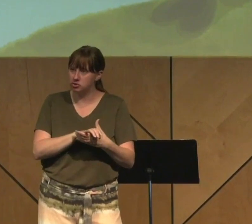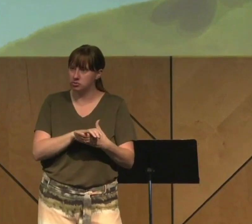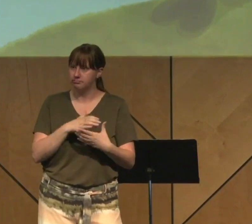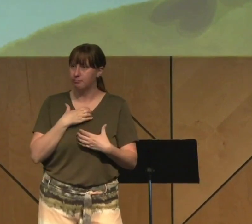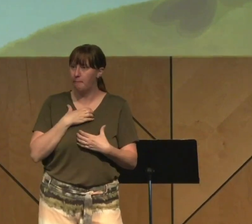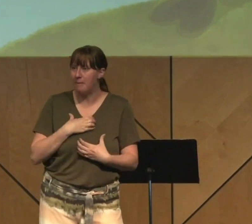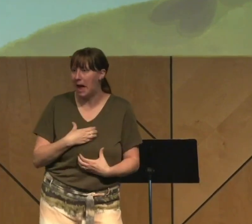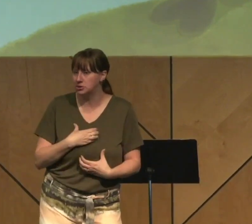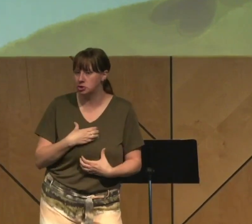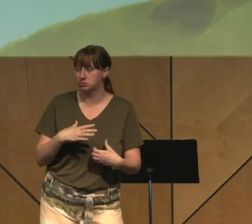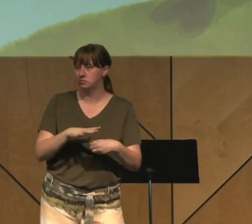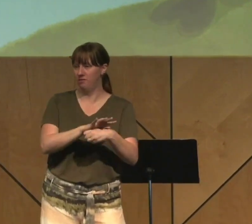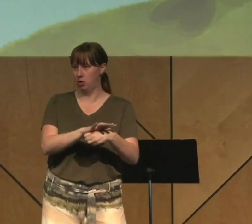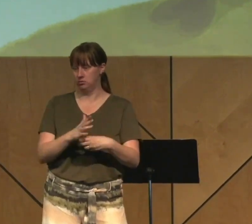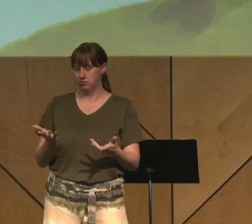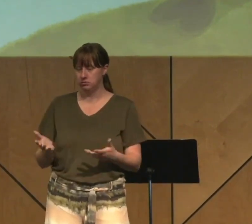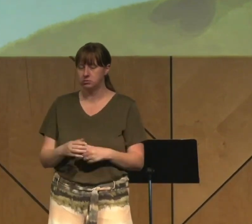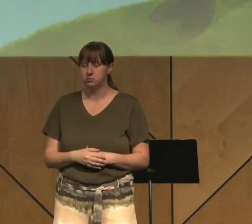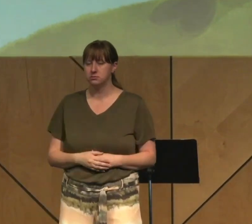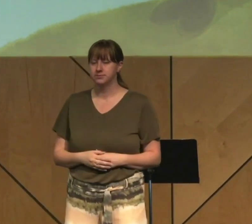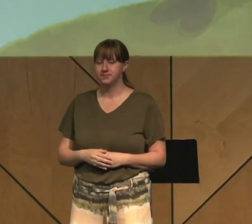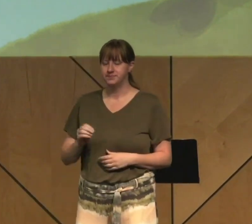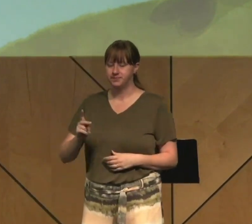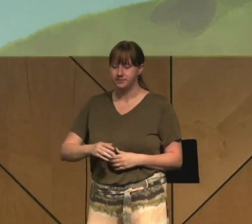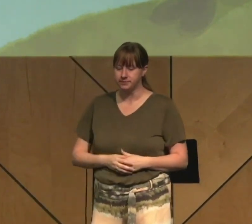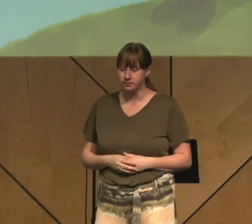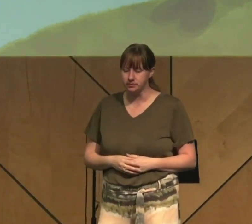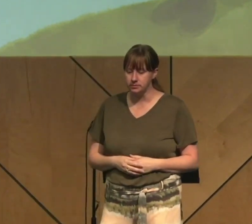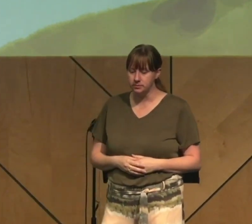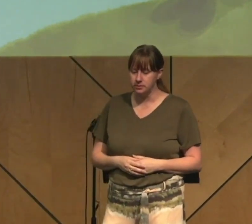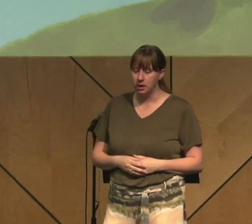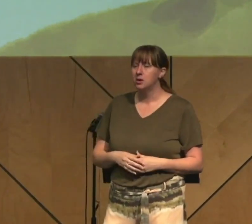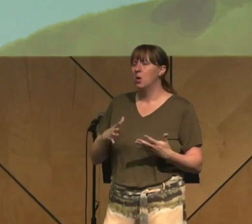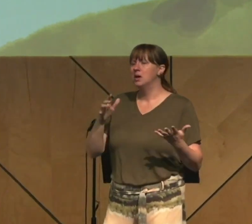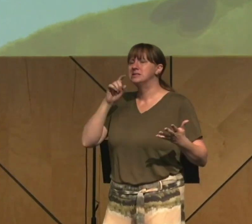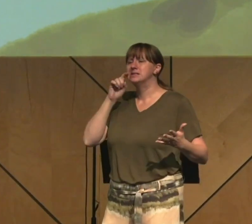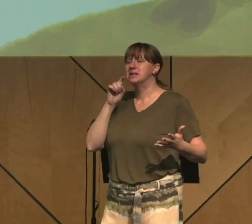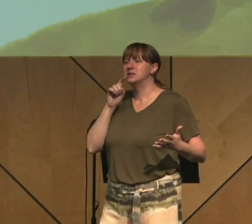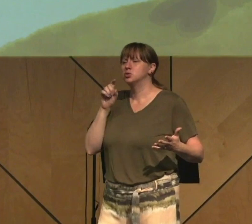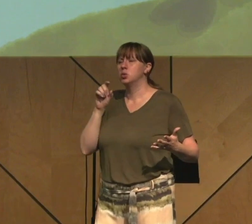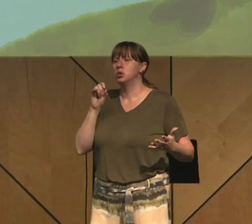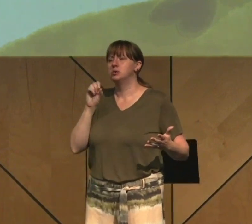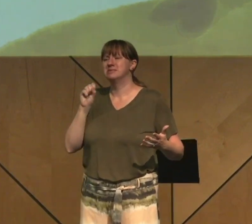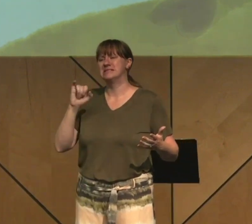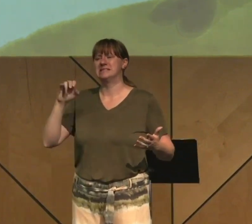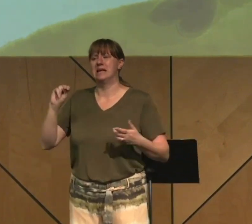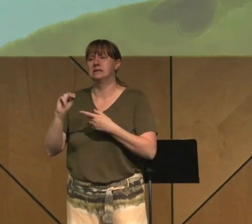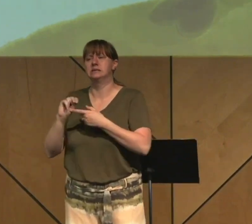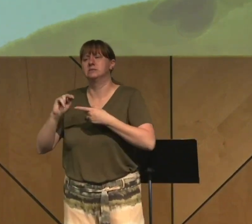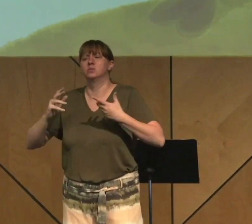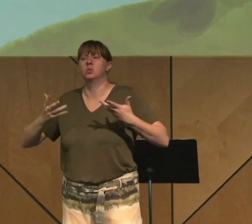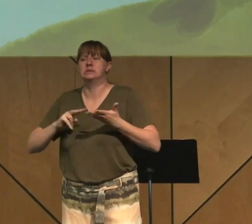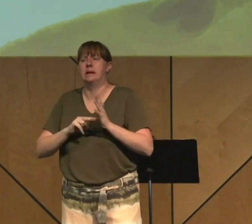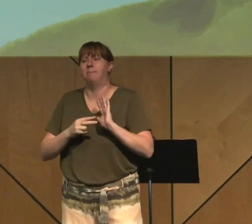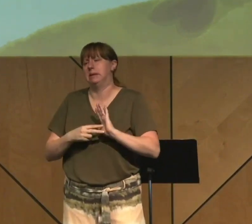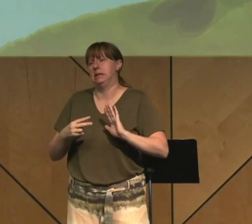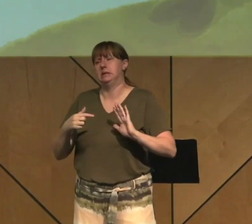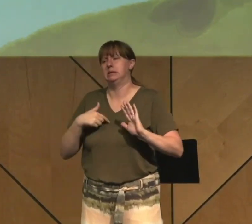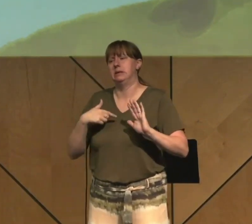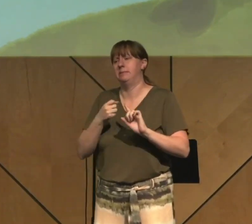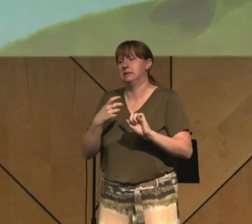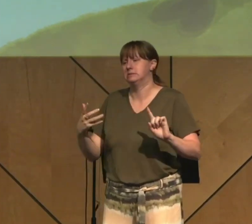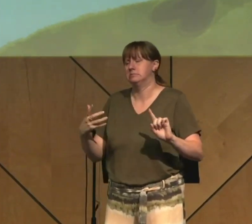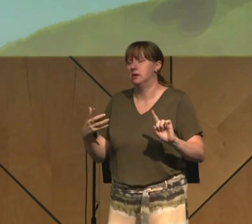things about sexual sin and what I, in the book of Proverbs, mean by that. Throughout Proverbs 5 through 7,